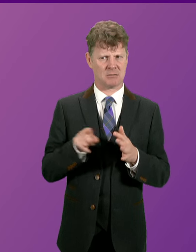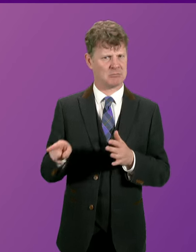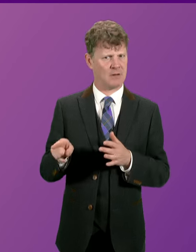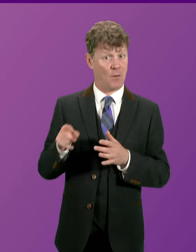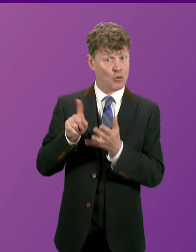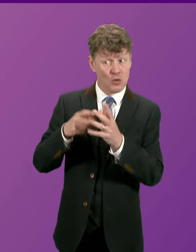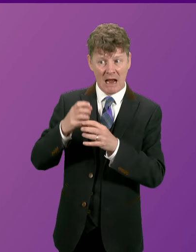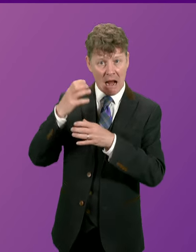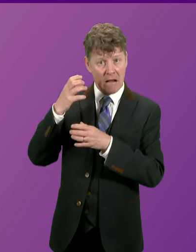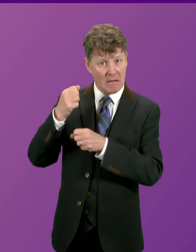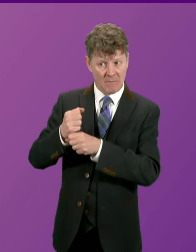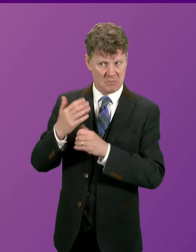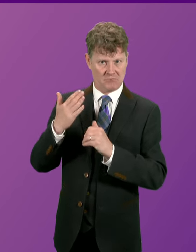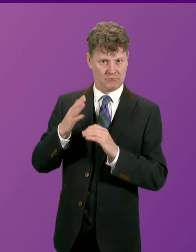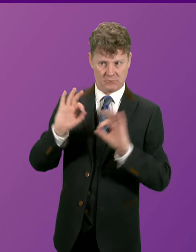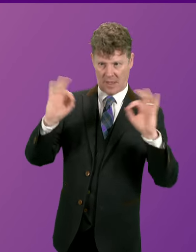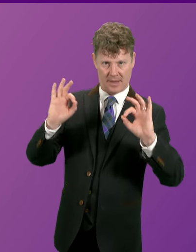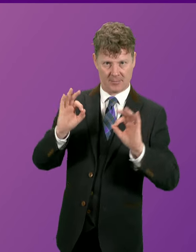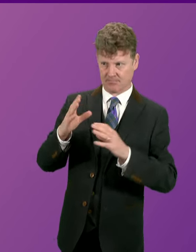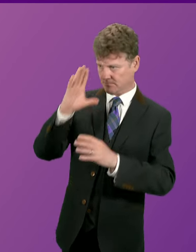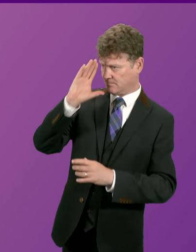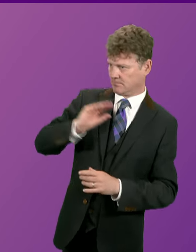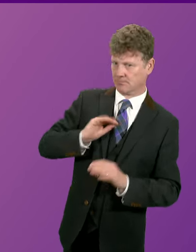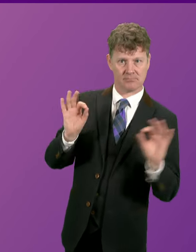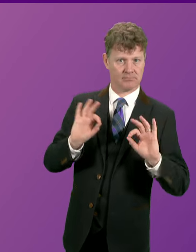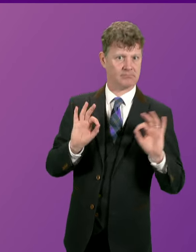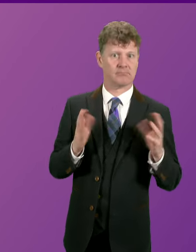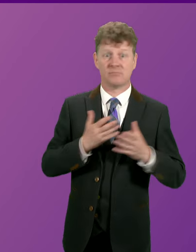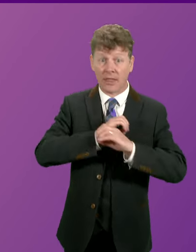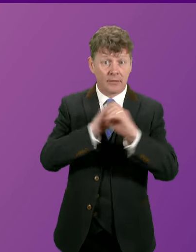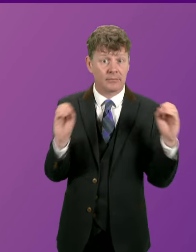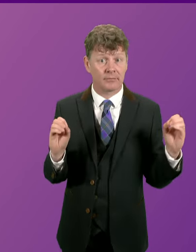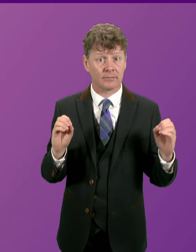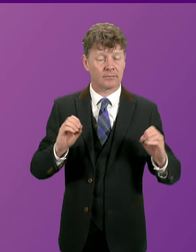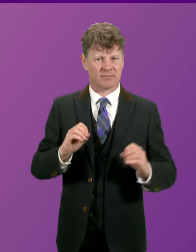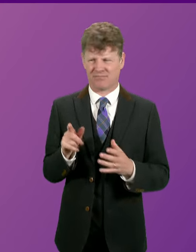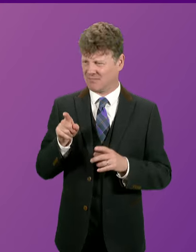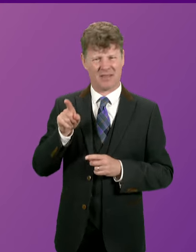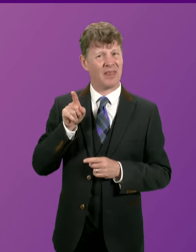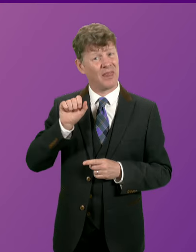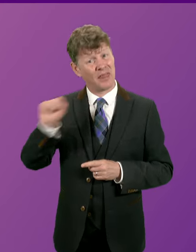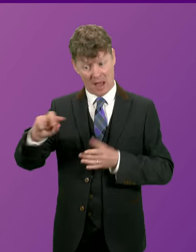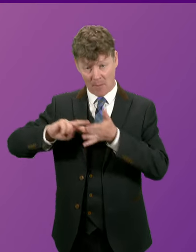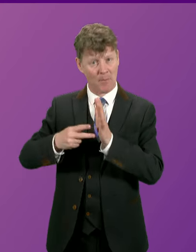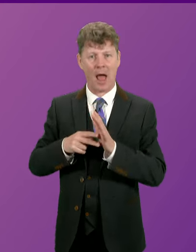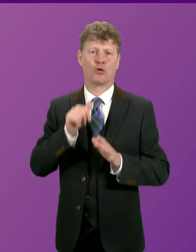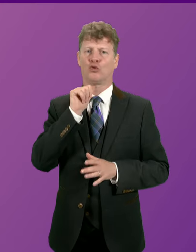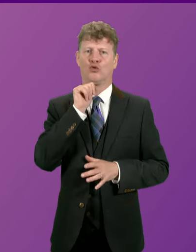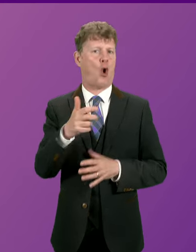to the Scottish Government. This is utterly and completely incompatible with good